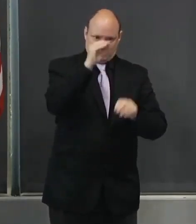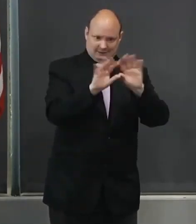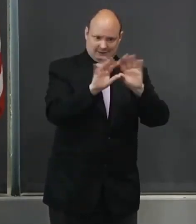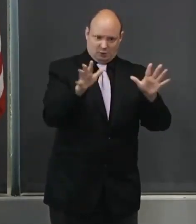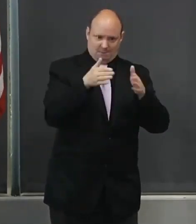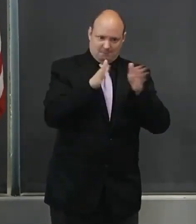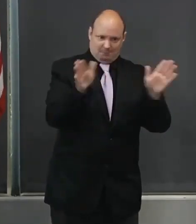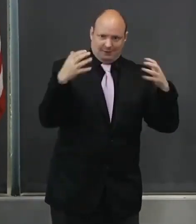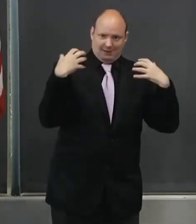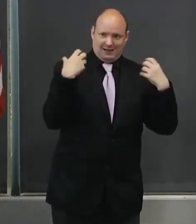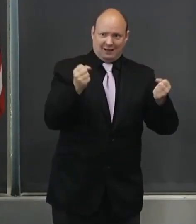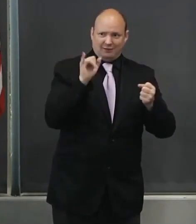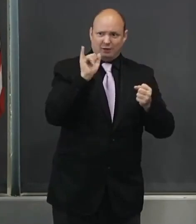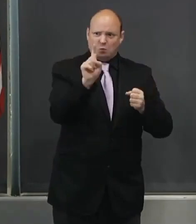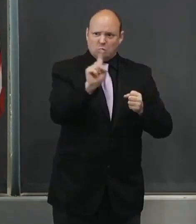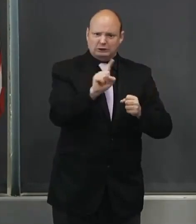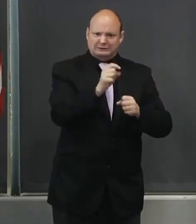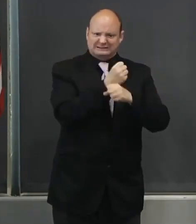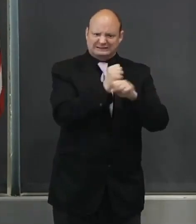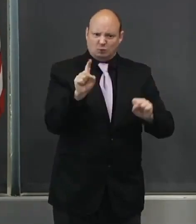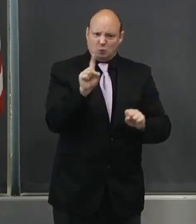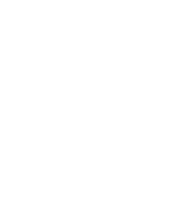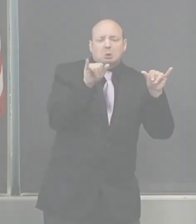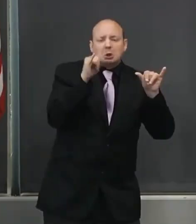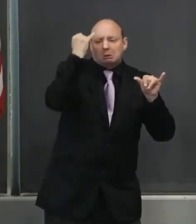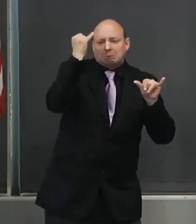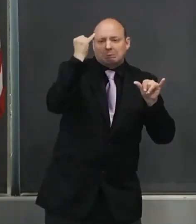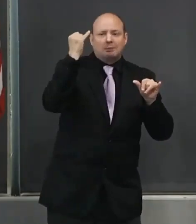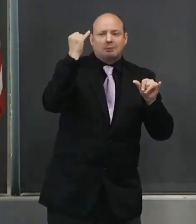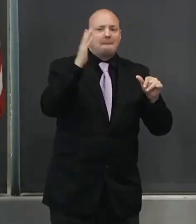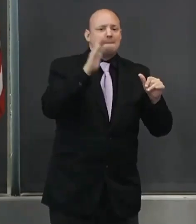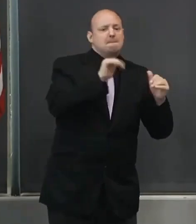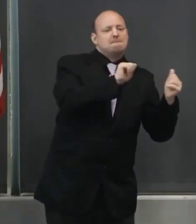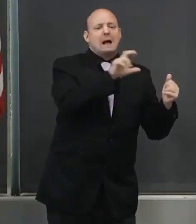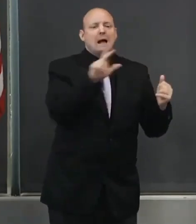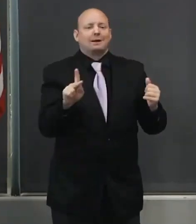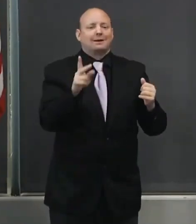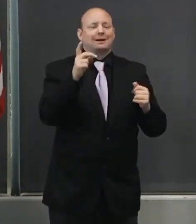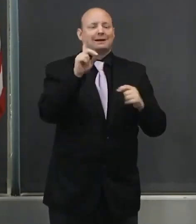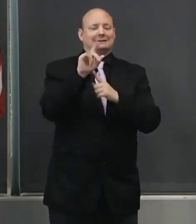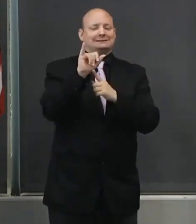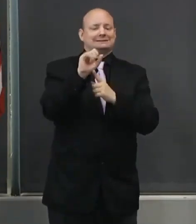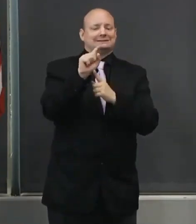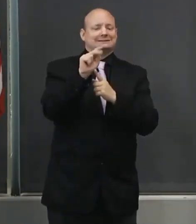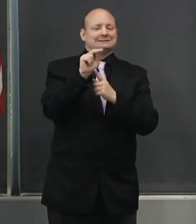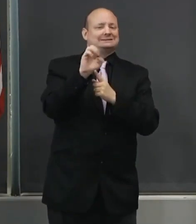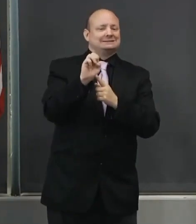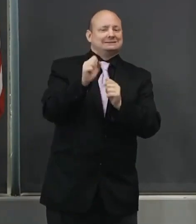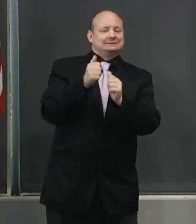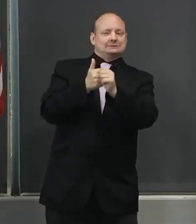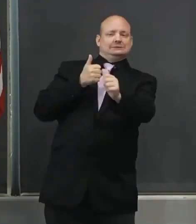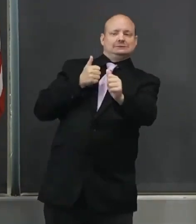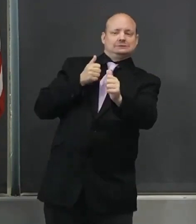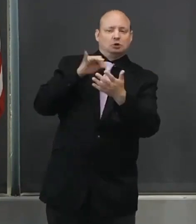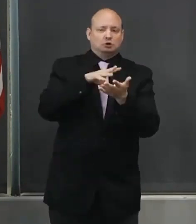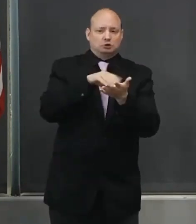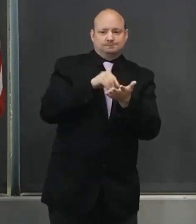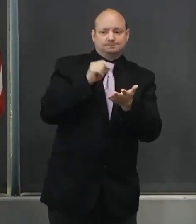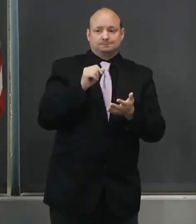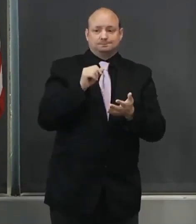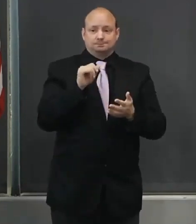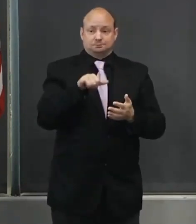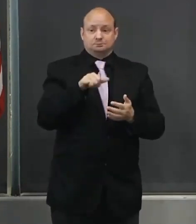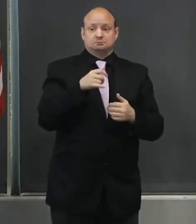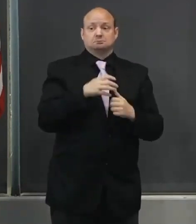convene inside school buildings. These requirements will give our public schools, private schools, and